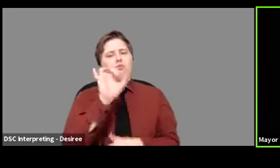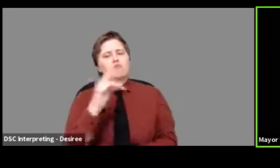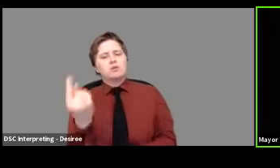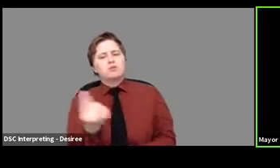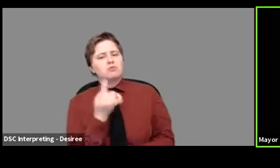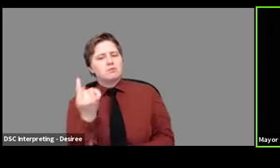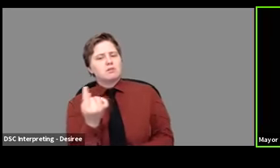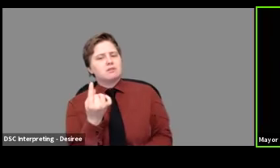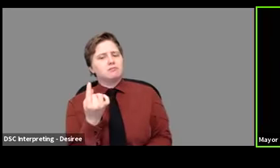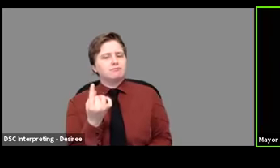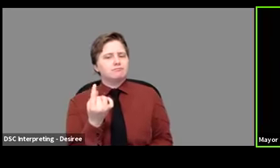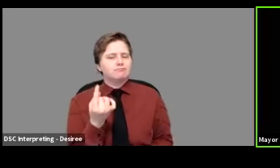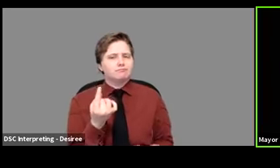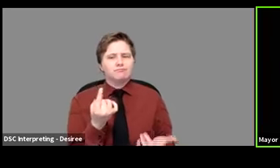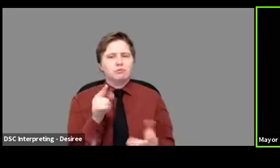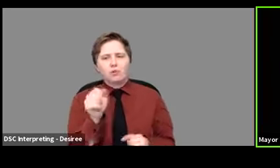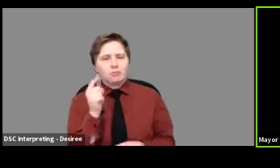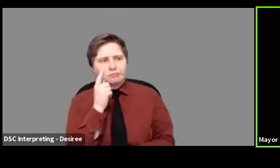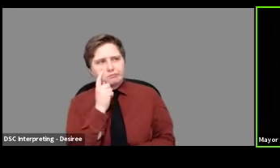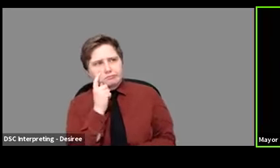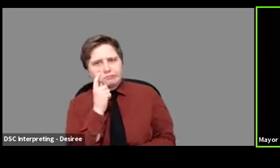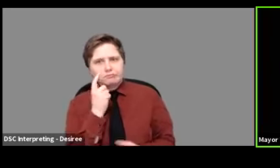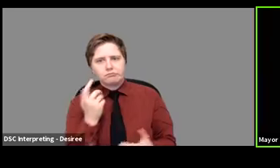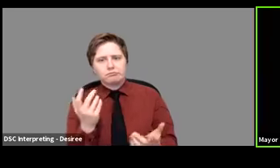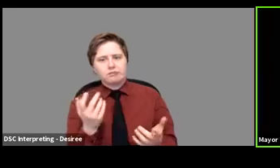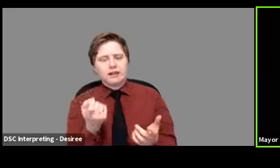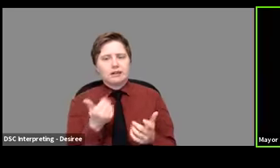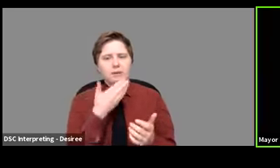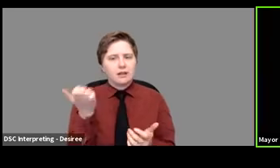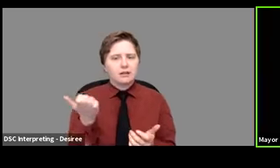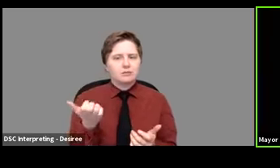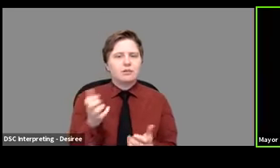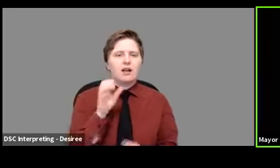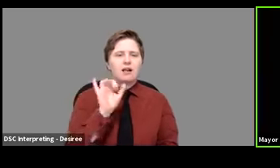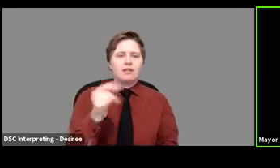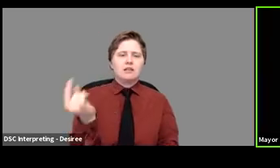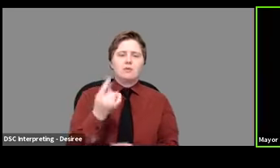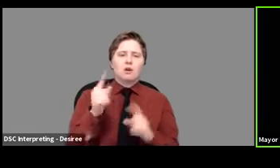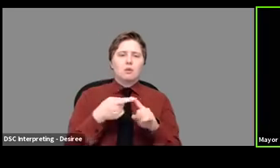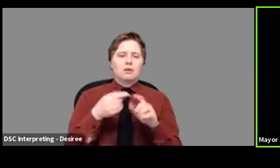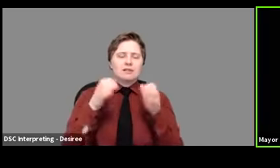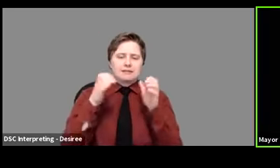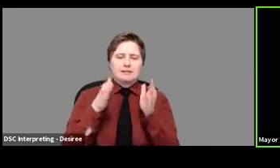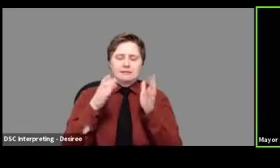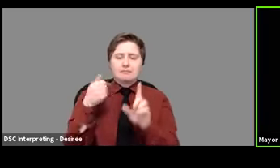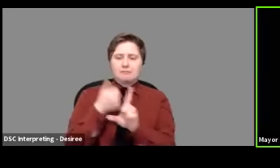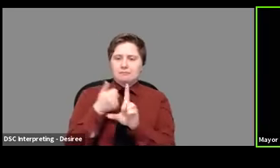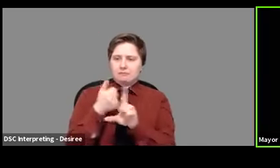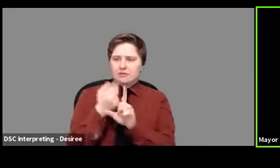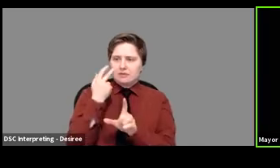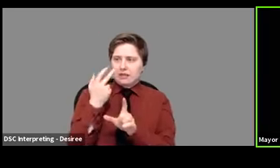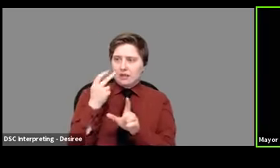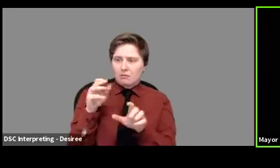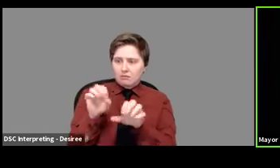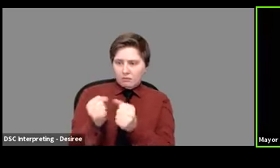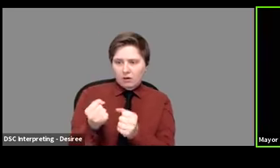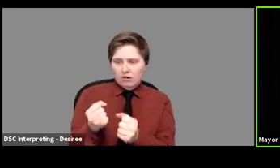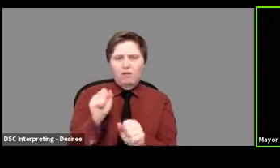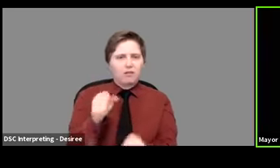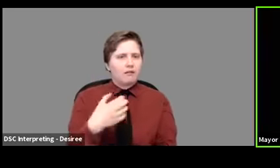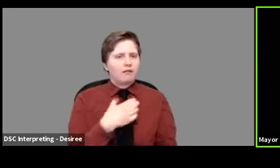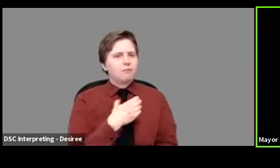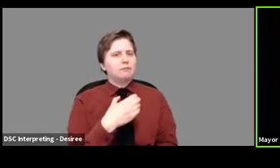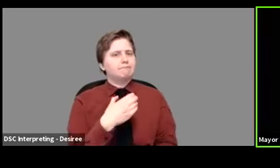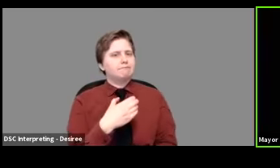can sort of eyeball a little better. I think that would be something where citizens who see it being violated could complain.